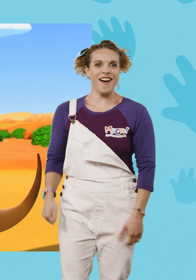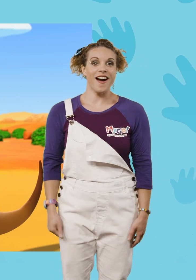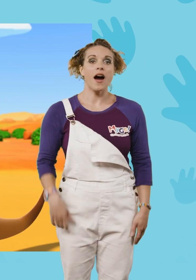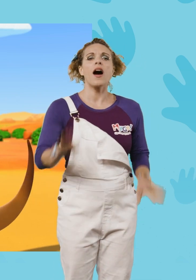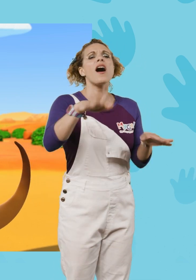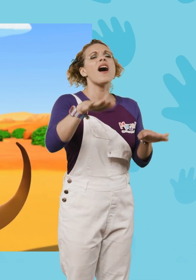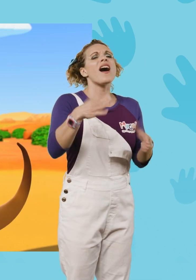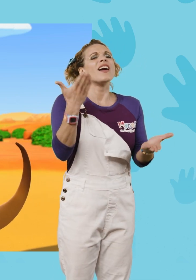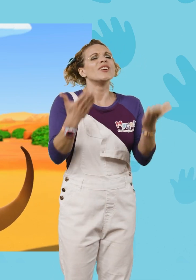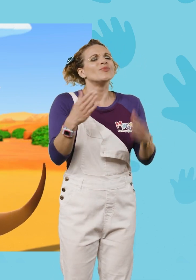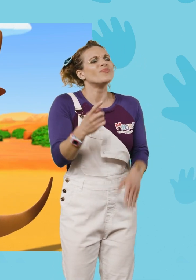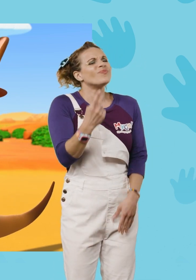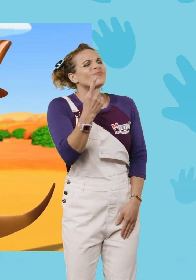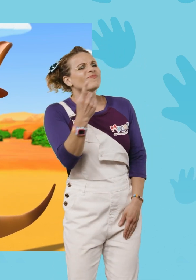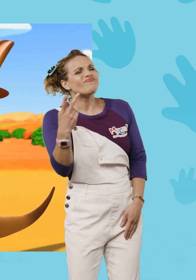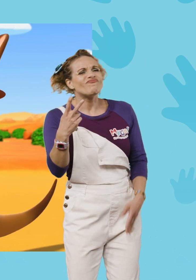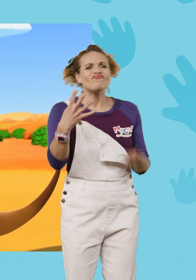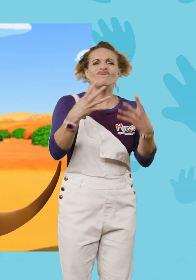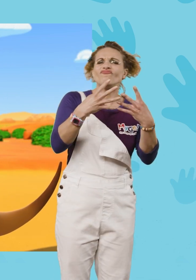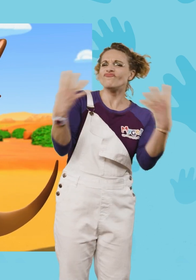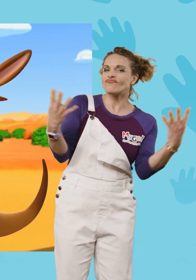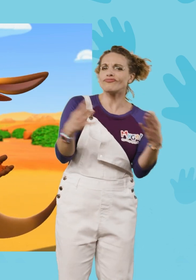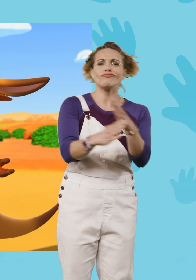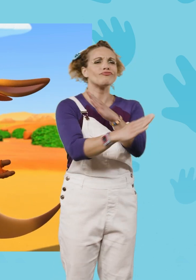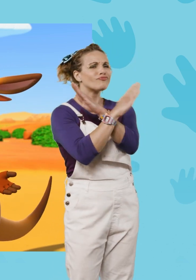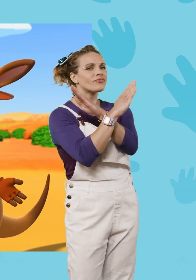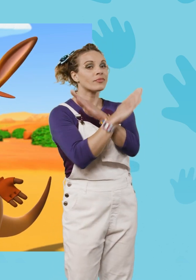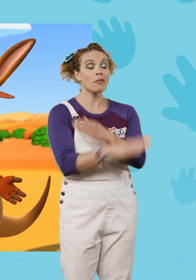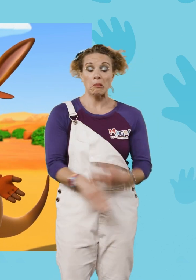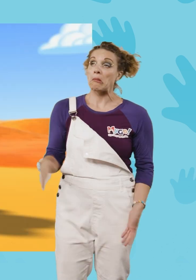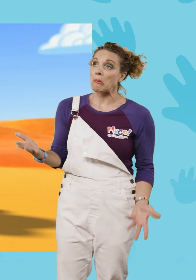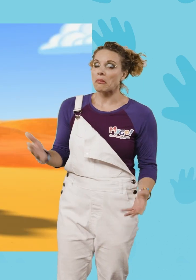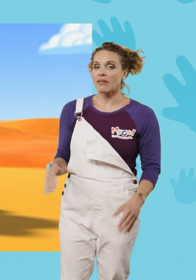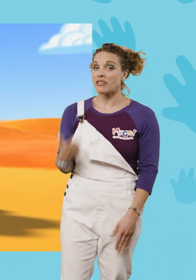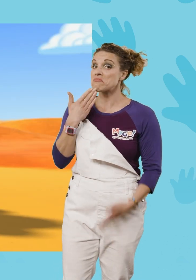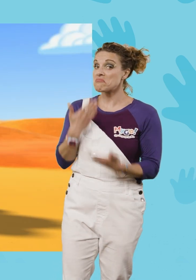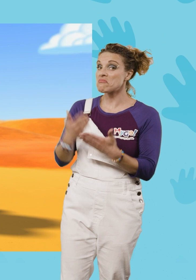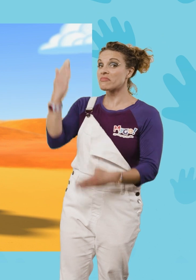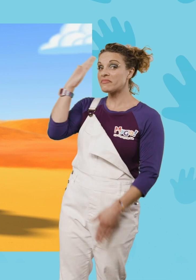By the way, there may be a fence or two in the way! Good to know!